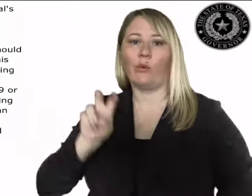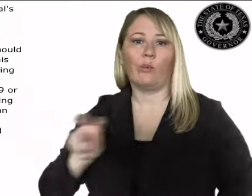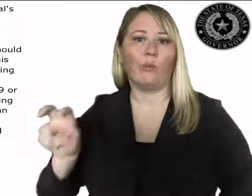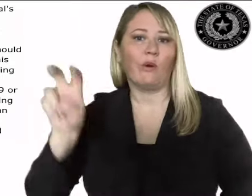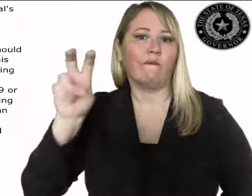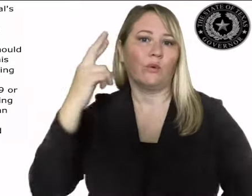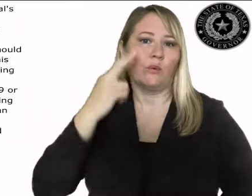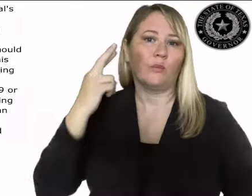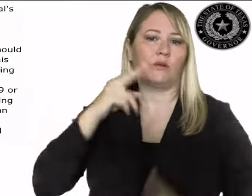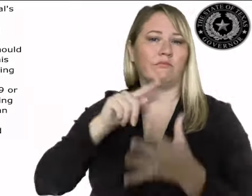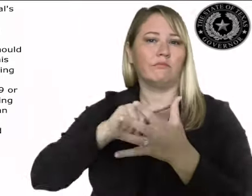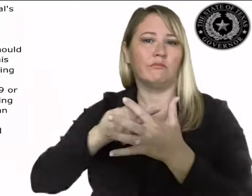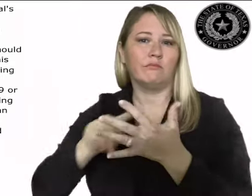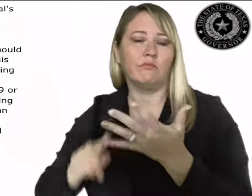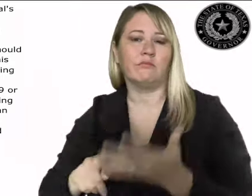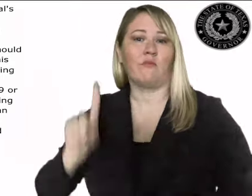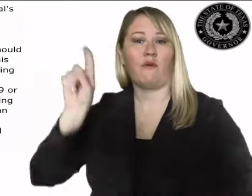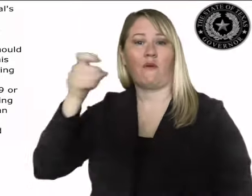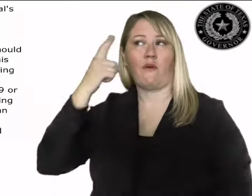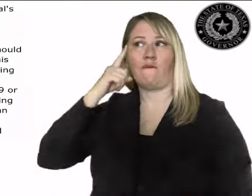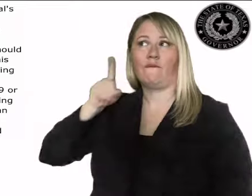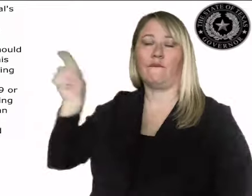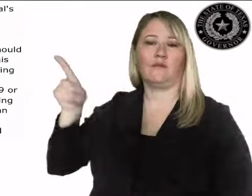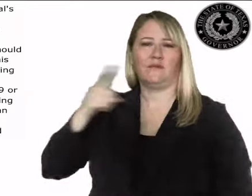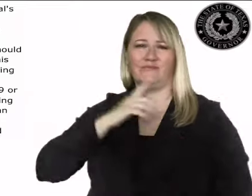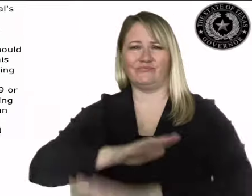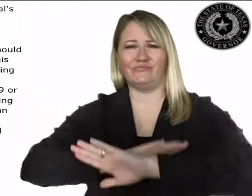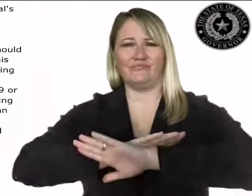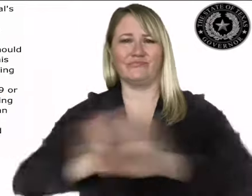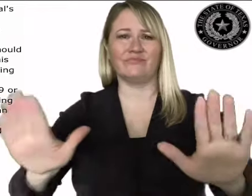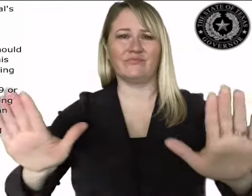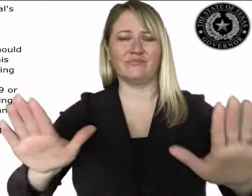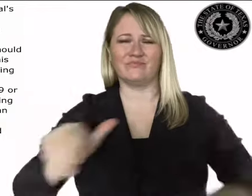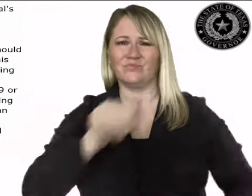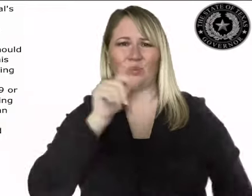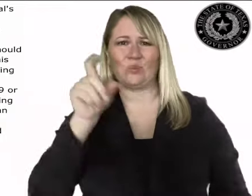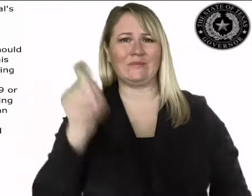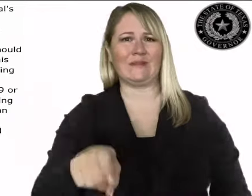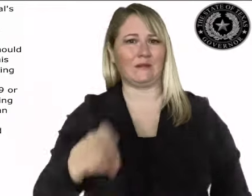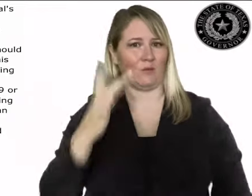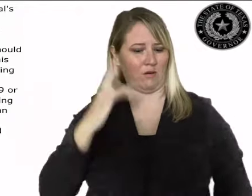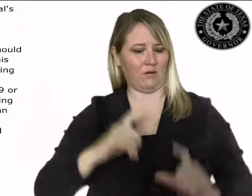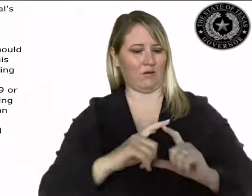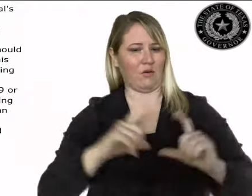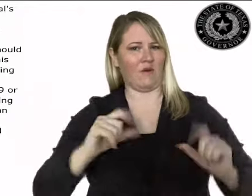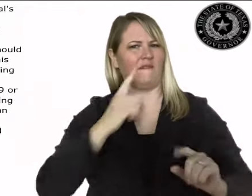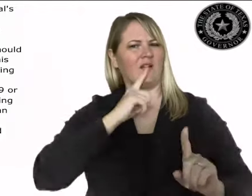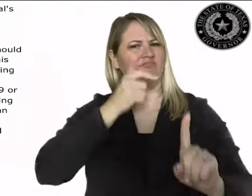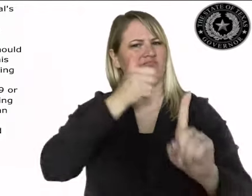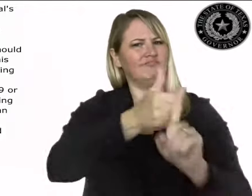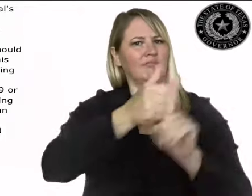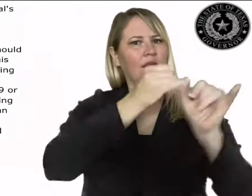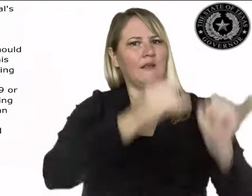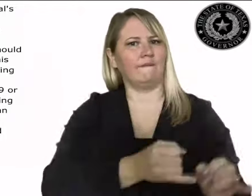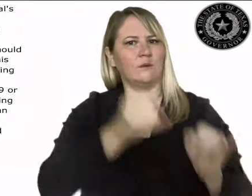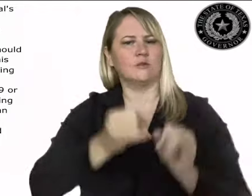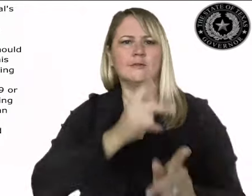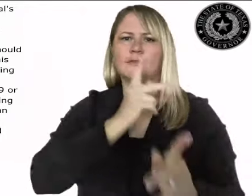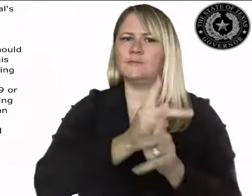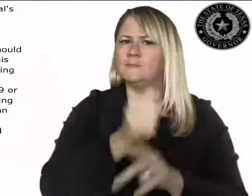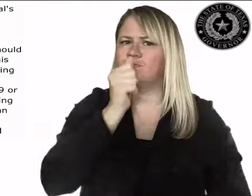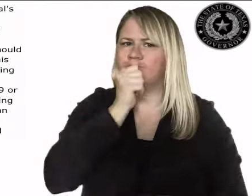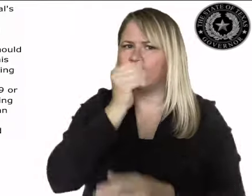-19, or by otherwise conditioning receipt of services on an individual's COVID-19 vaccination